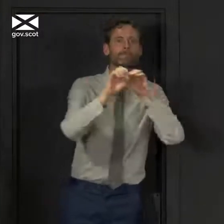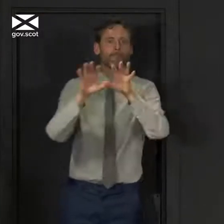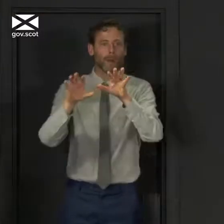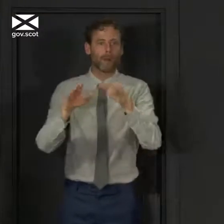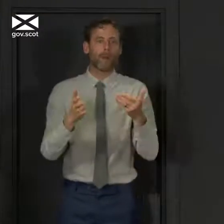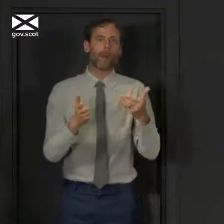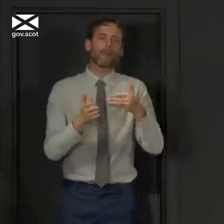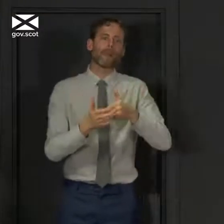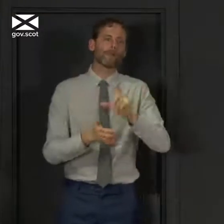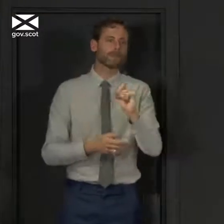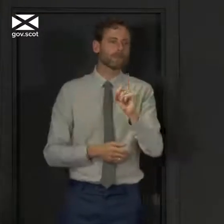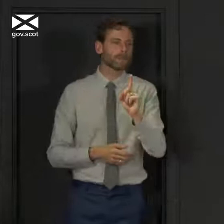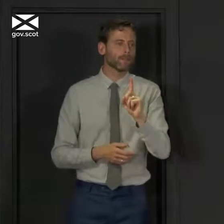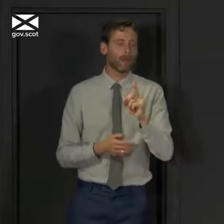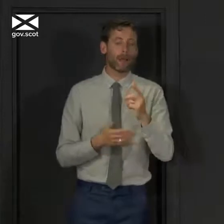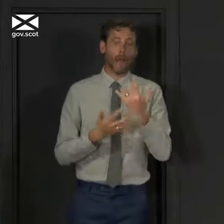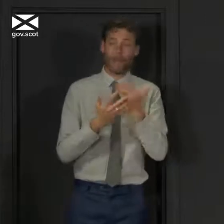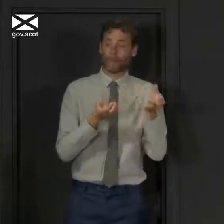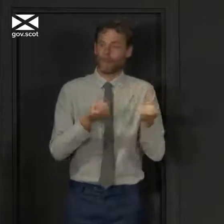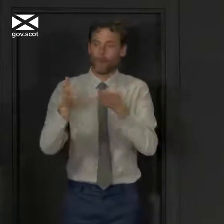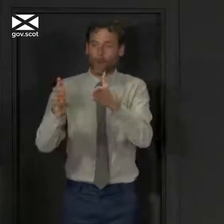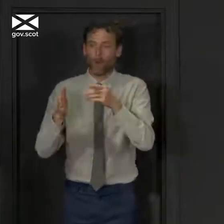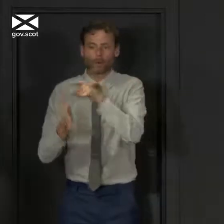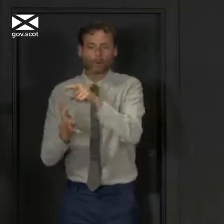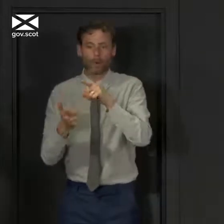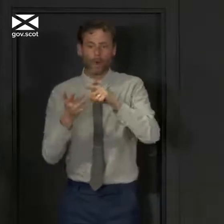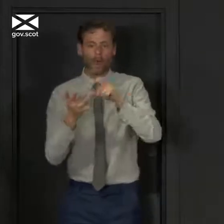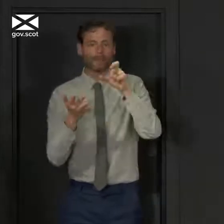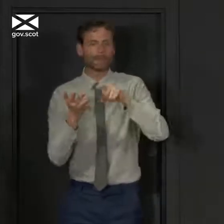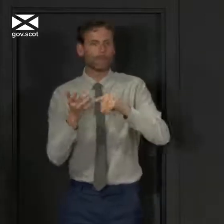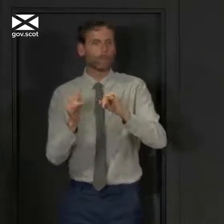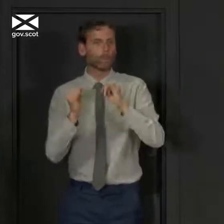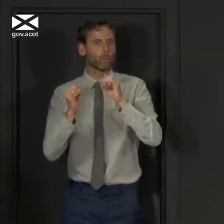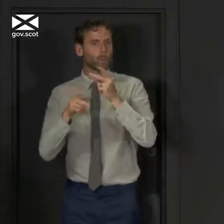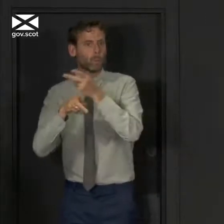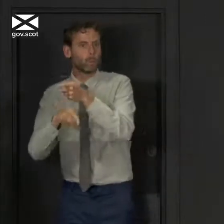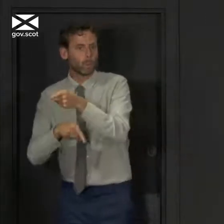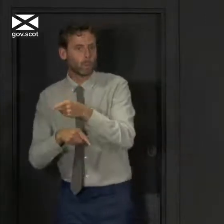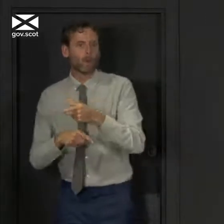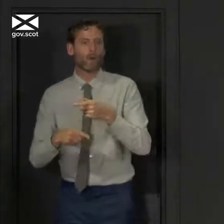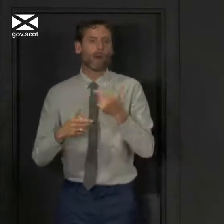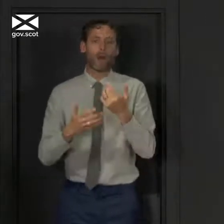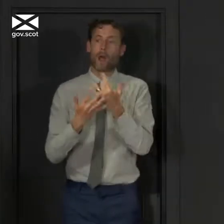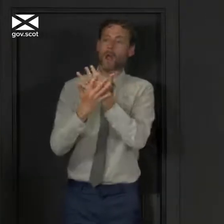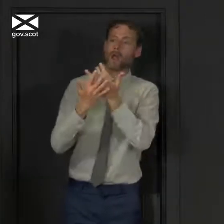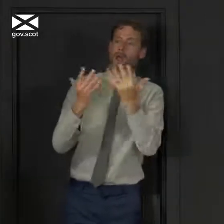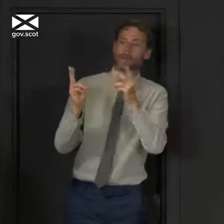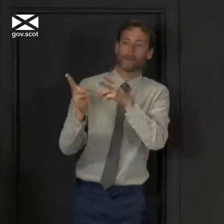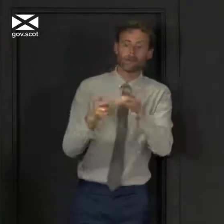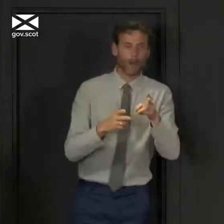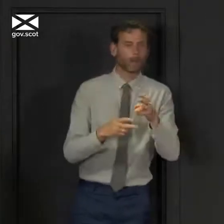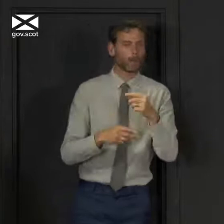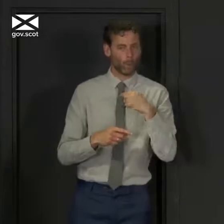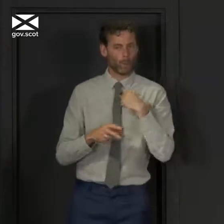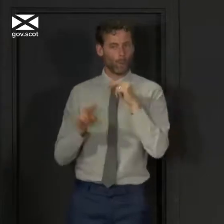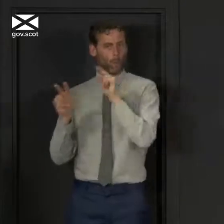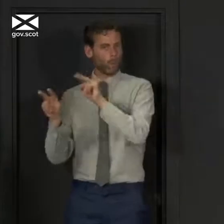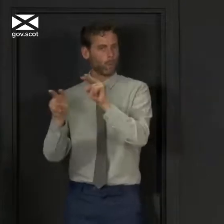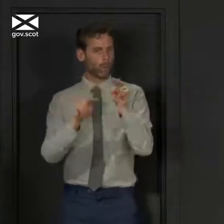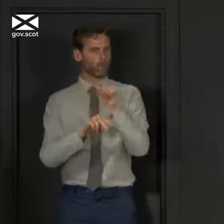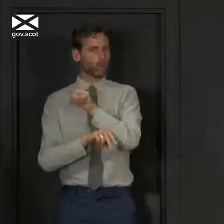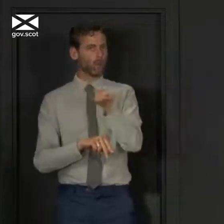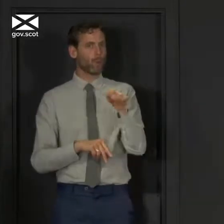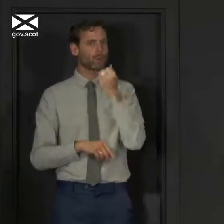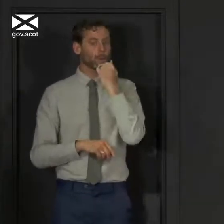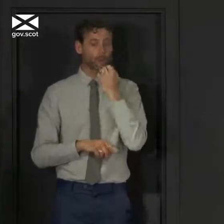measures around hospital admissions, ICU admissions, and, of course, the number of people dying. Three weeks, is it